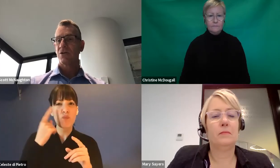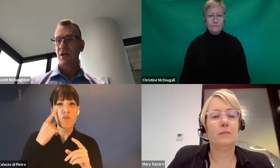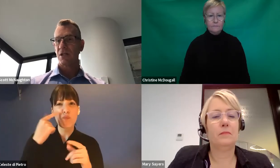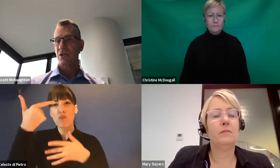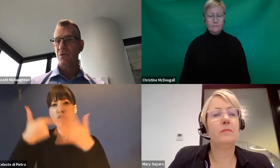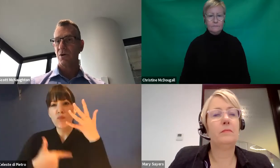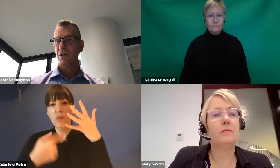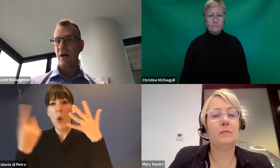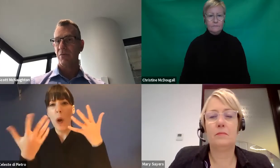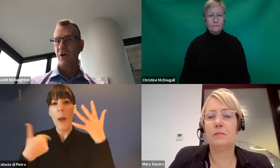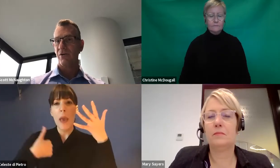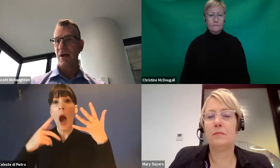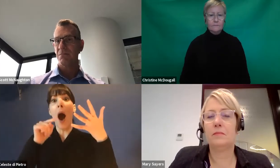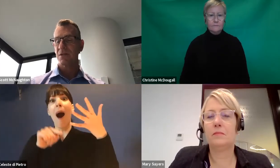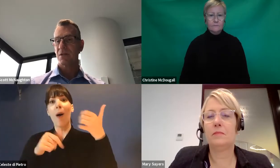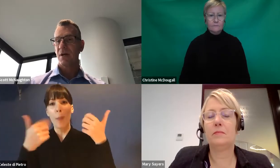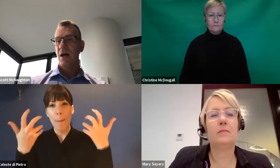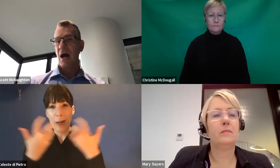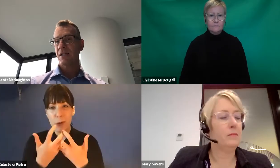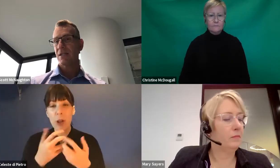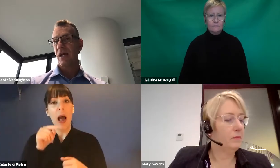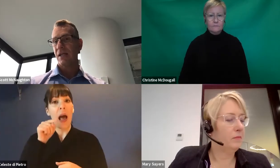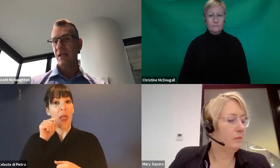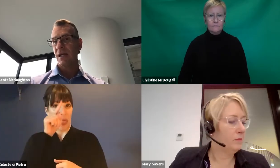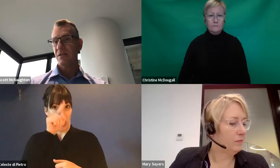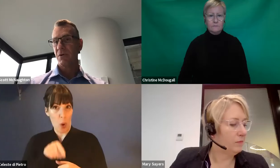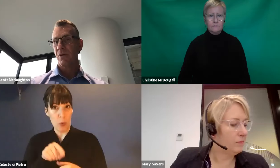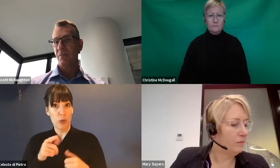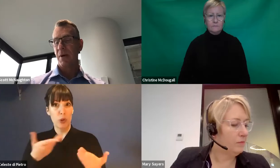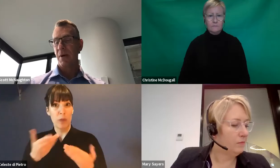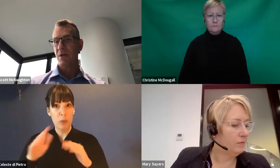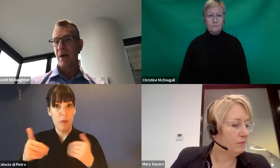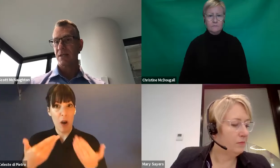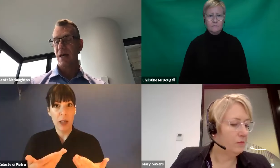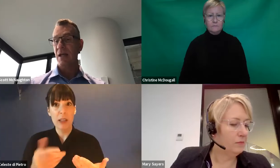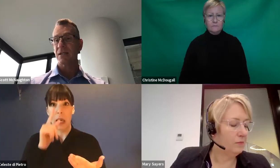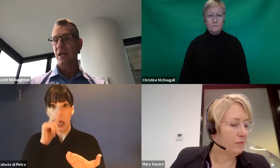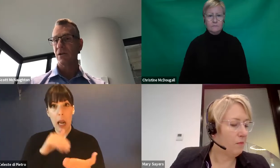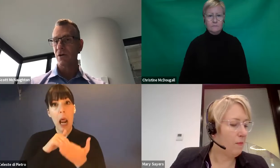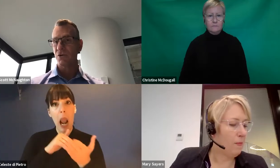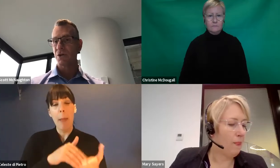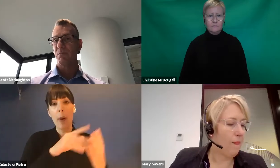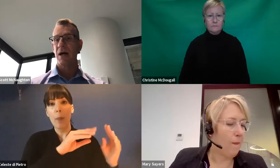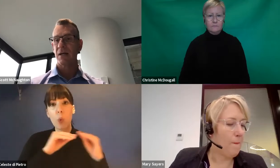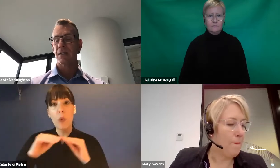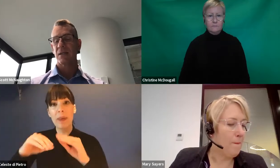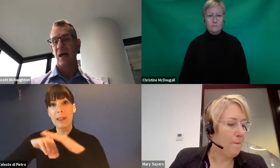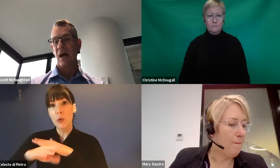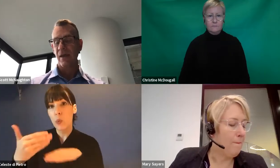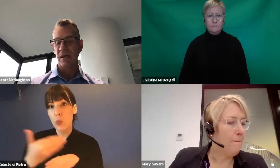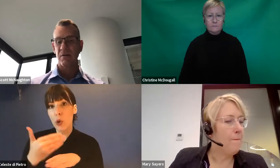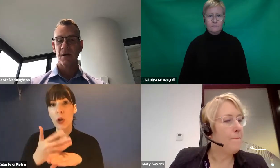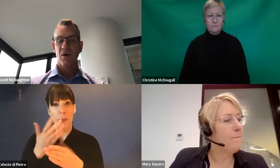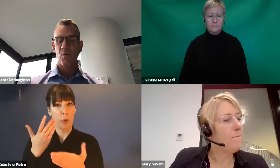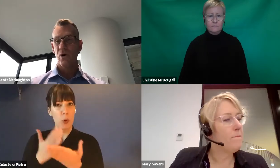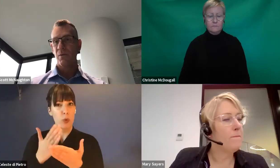transition to work type programs, understanding the need to build people's capacity, understanding local job markets and